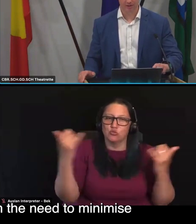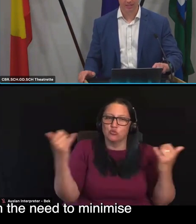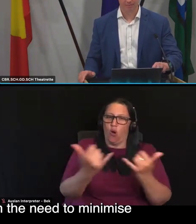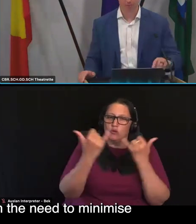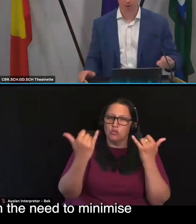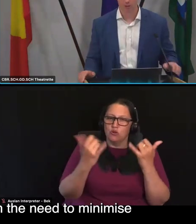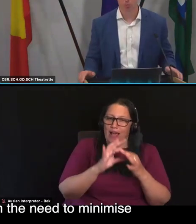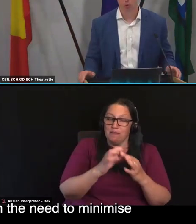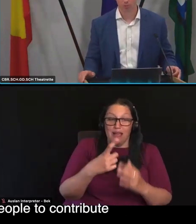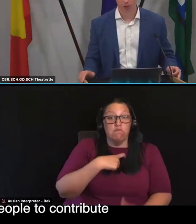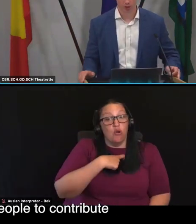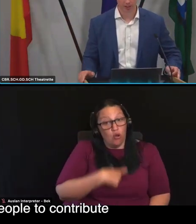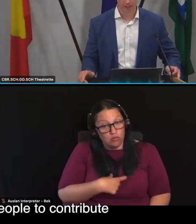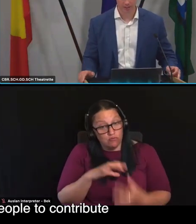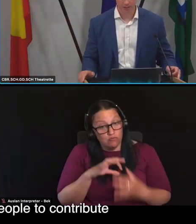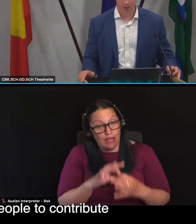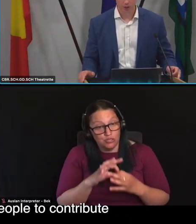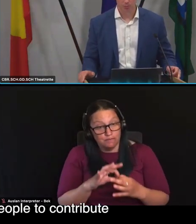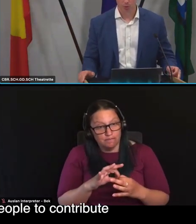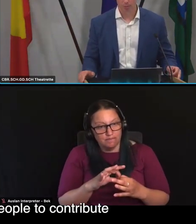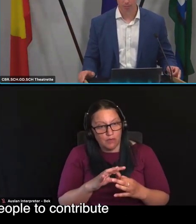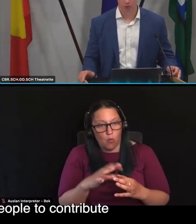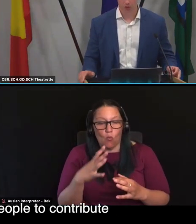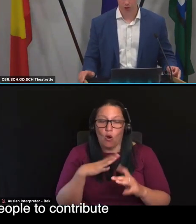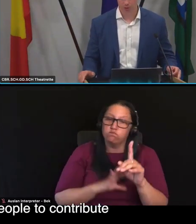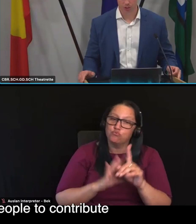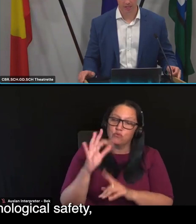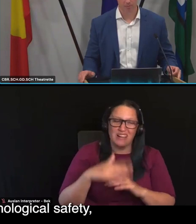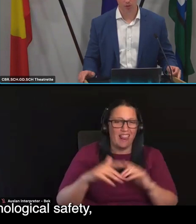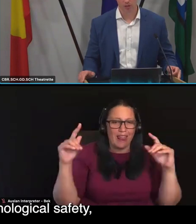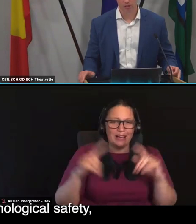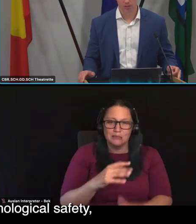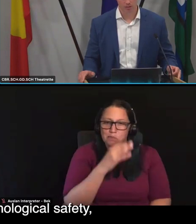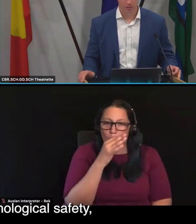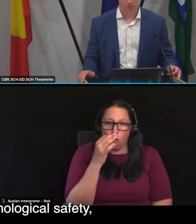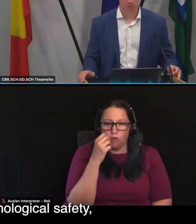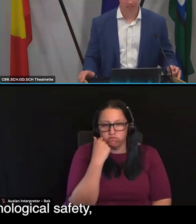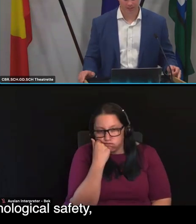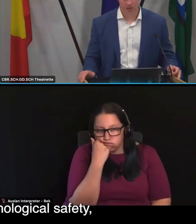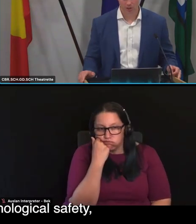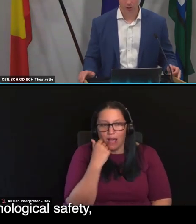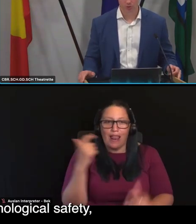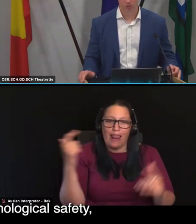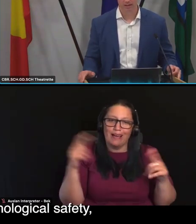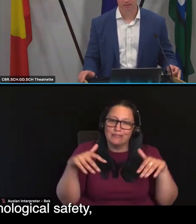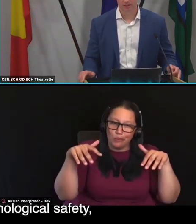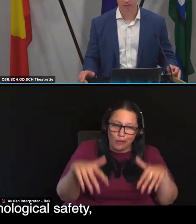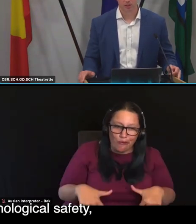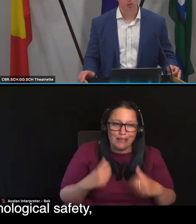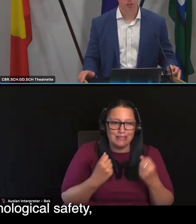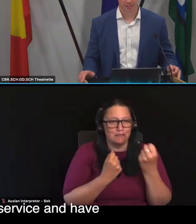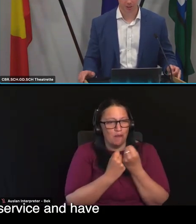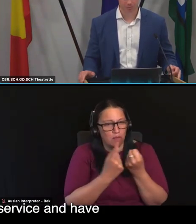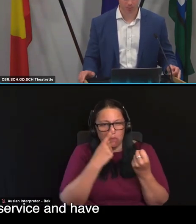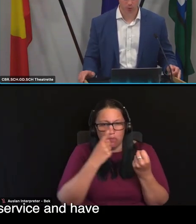clarity on the need to minimize boredom and loneliness, support people to contribute to their community, protect psychological safety,